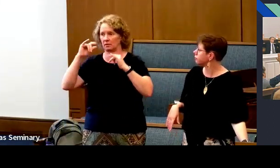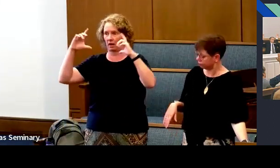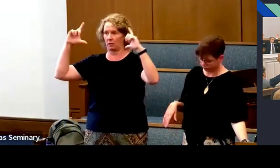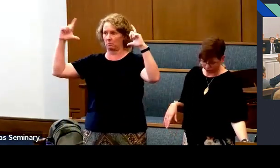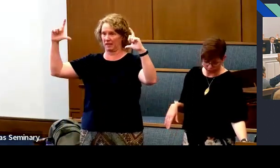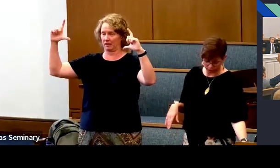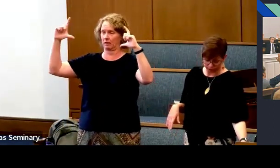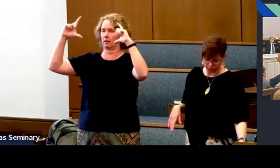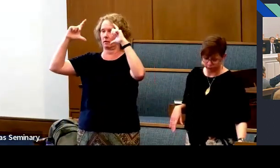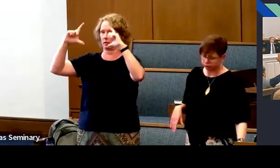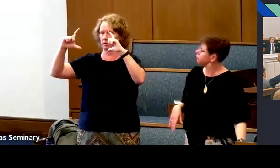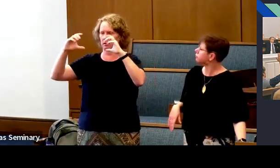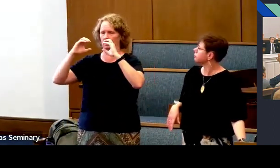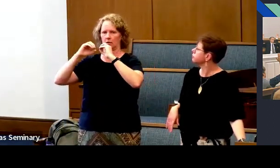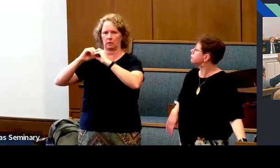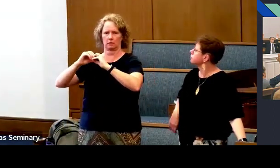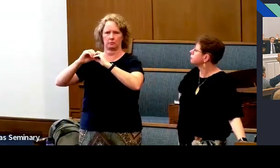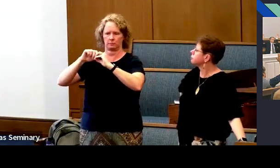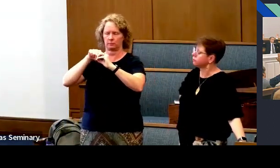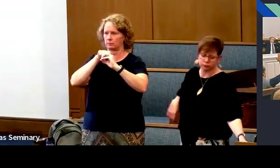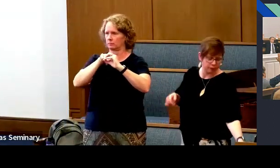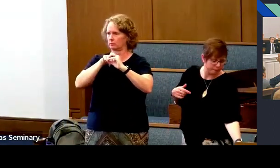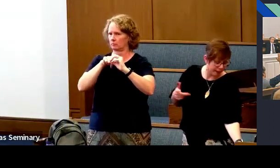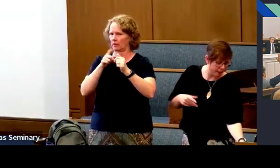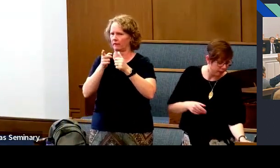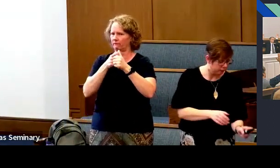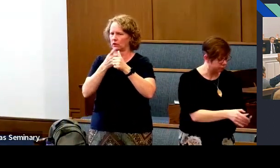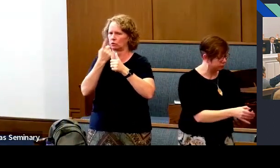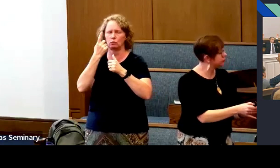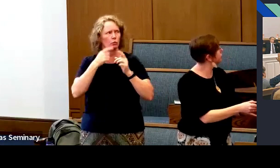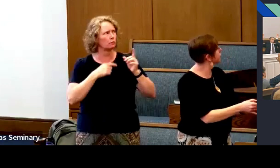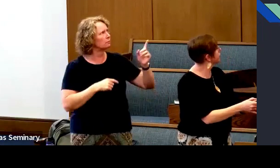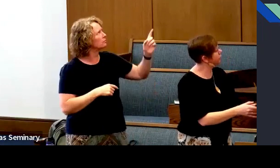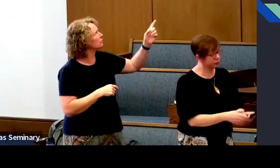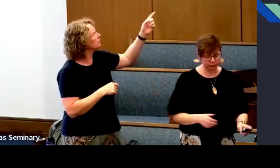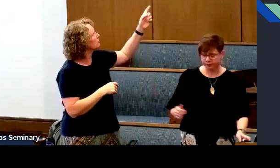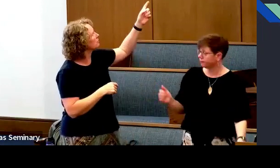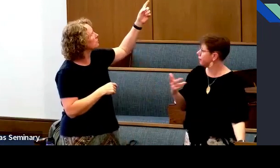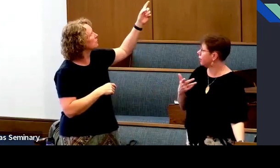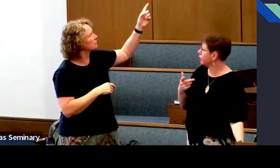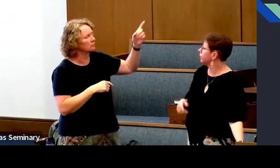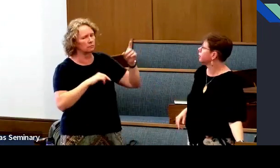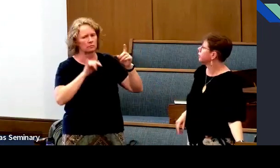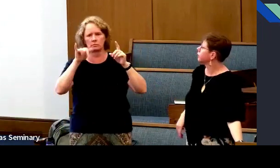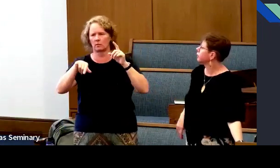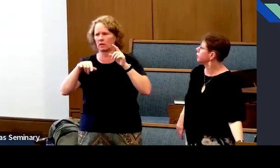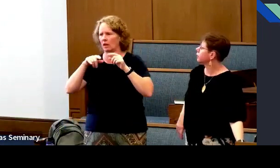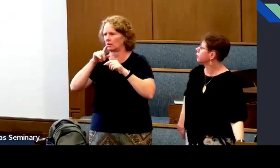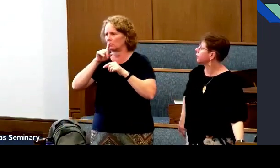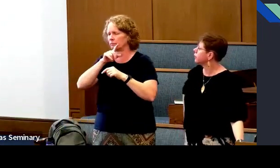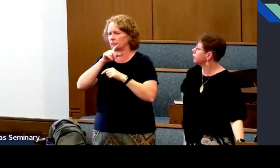I jumped ahead a little bit, but as you look at the two smaller circles,